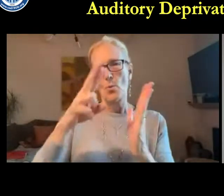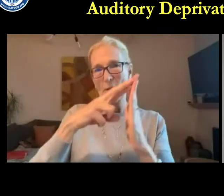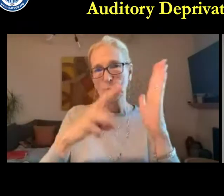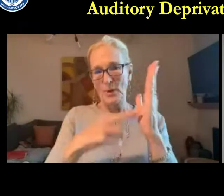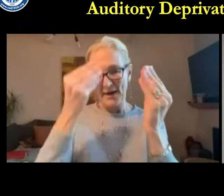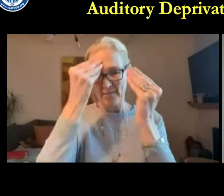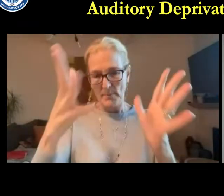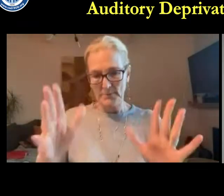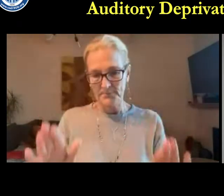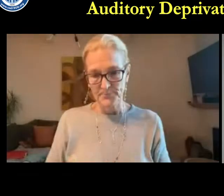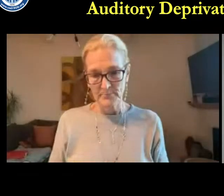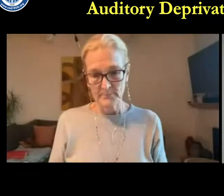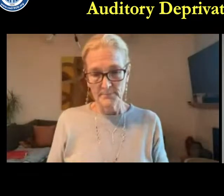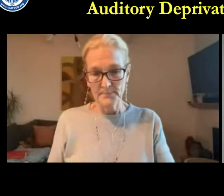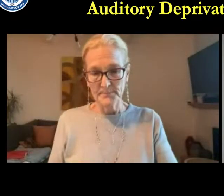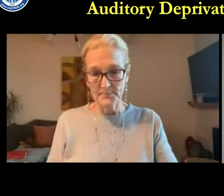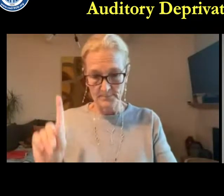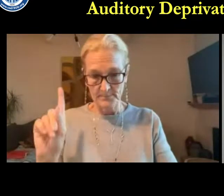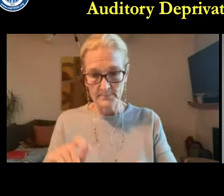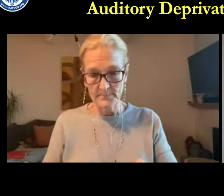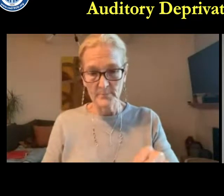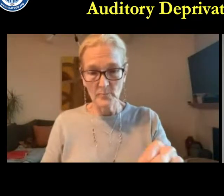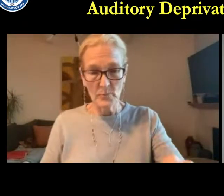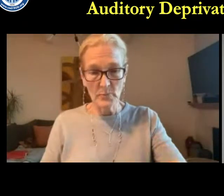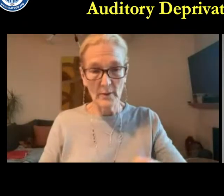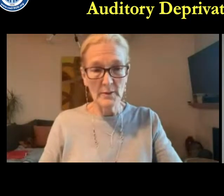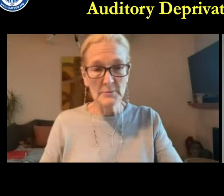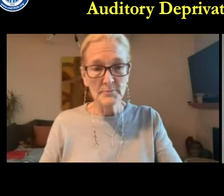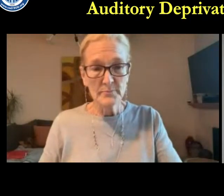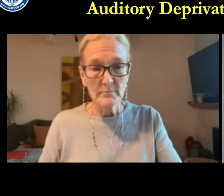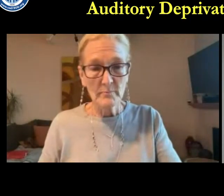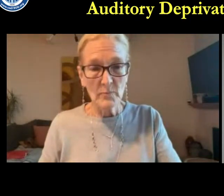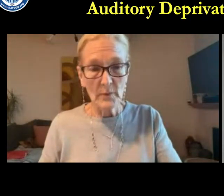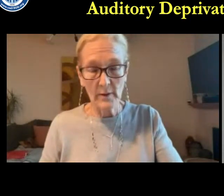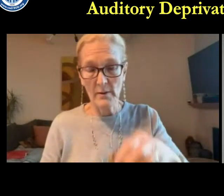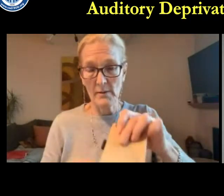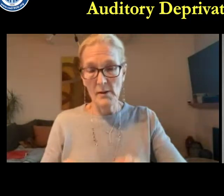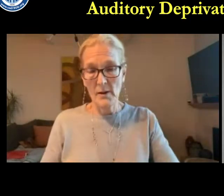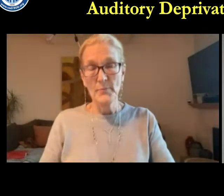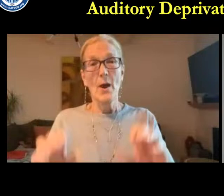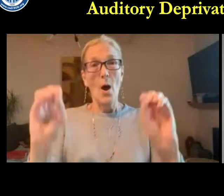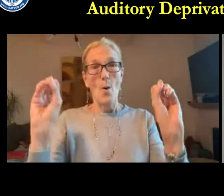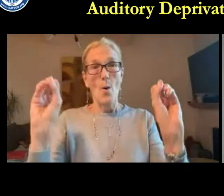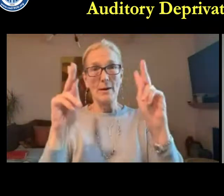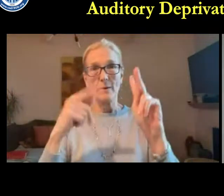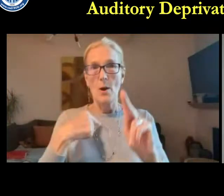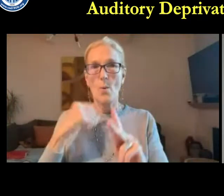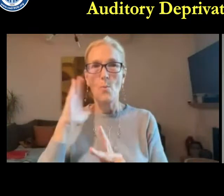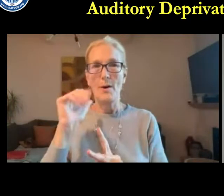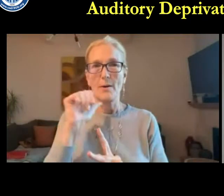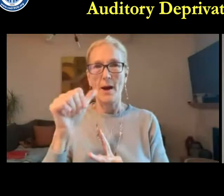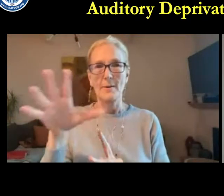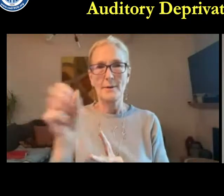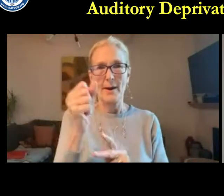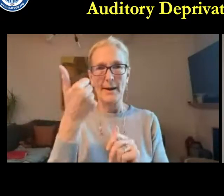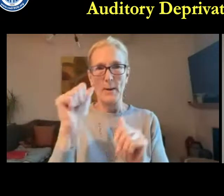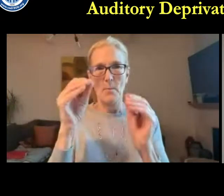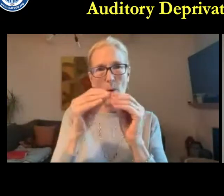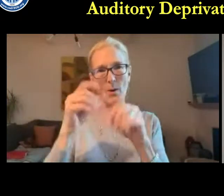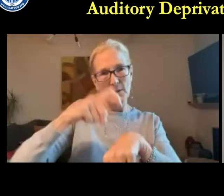other activities. Please keep an eye out for our flyer announcement so that you may register for that workshop.